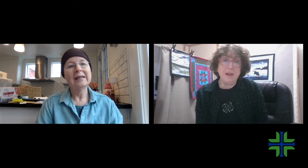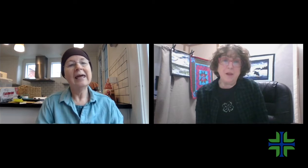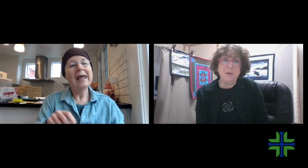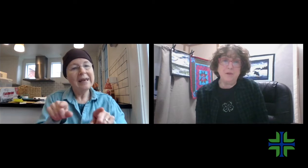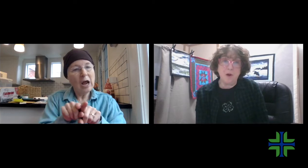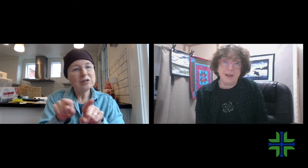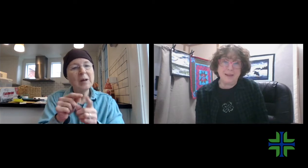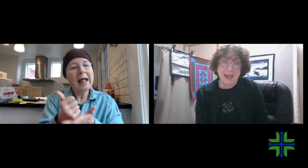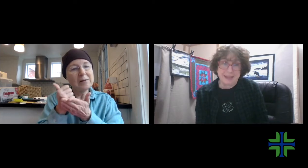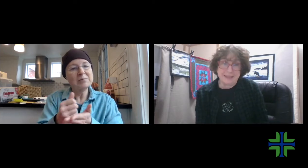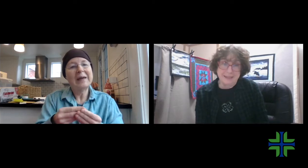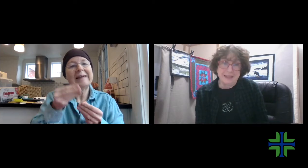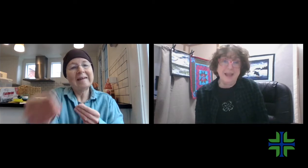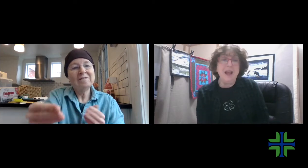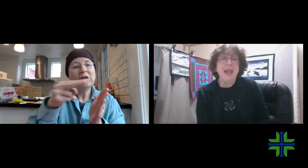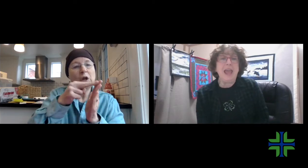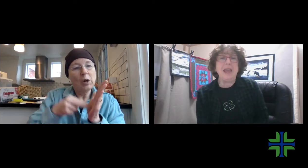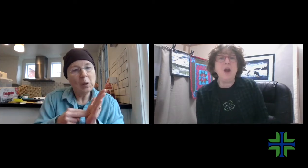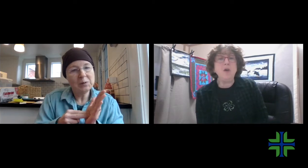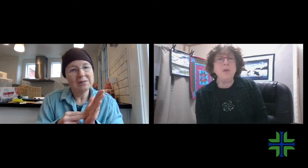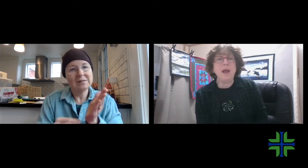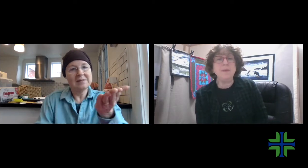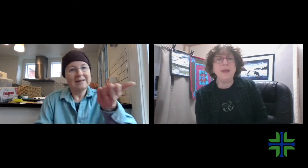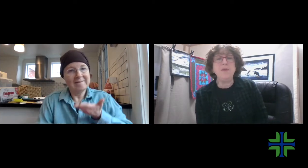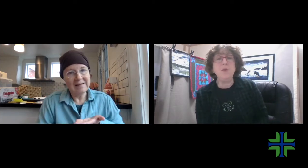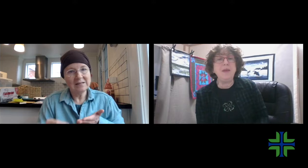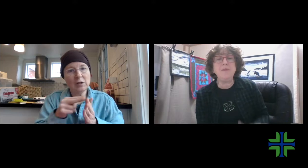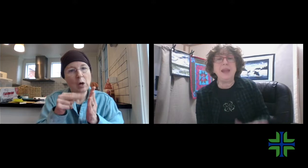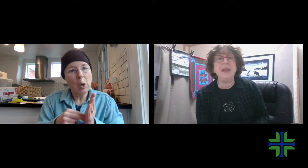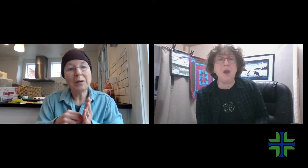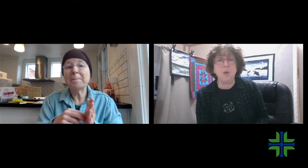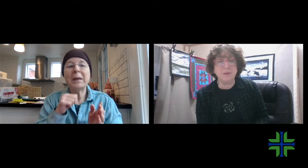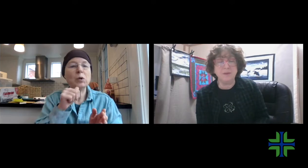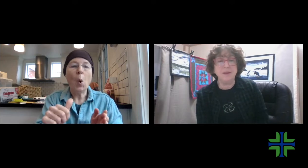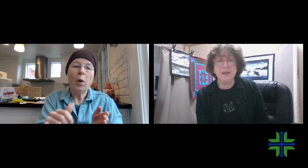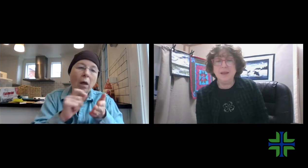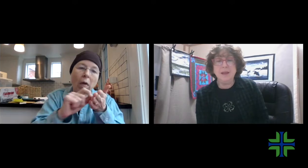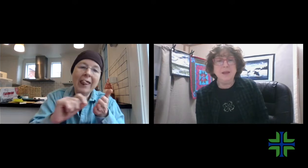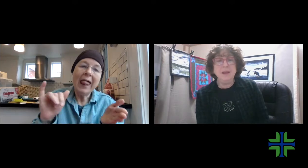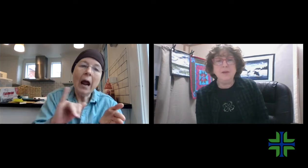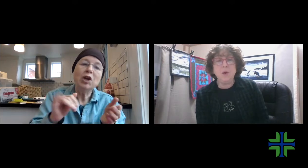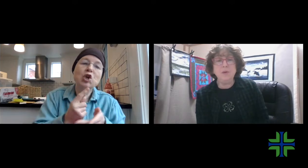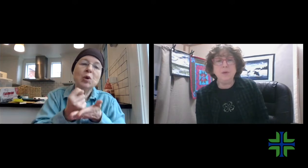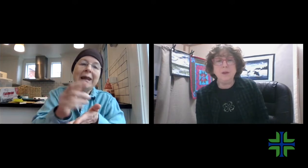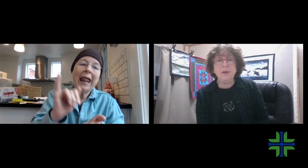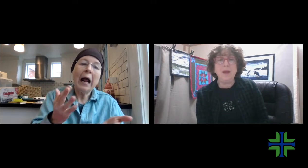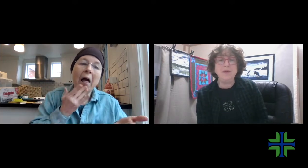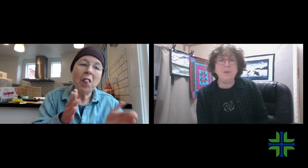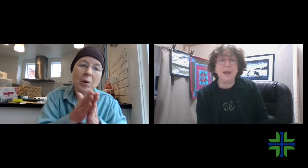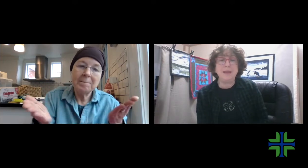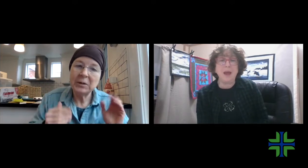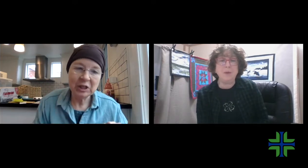strongly. Yes. And it also helps if you give any notes. Don't,